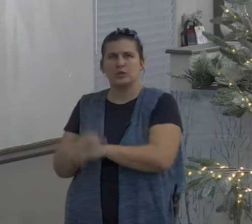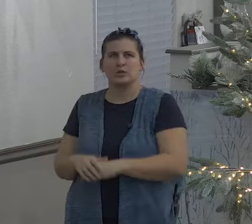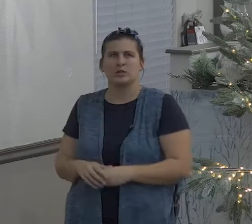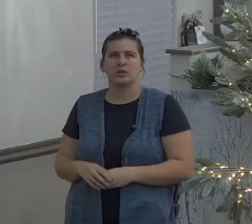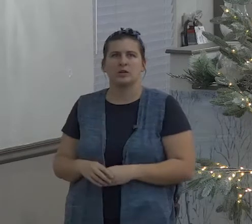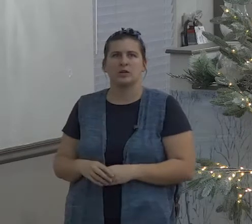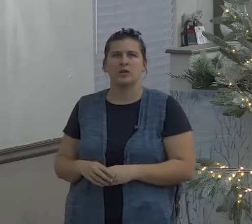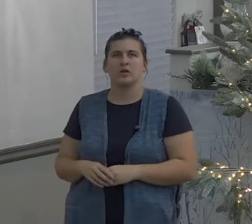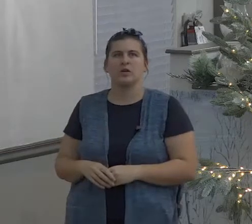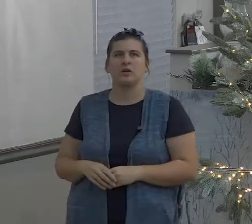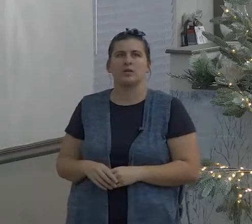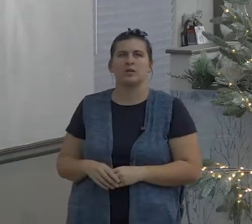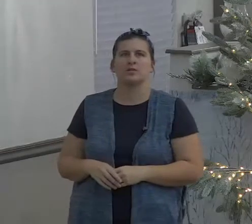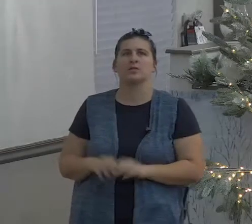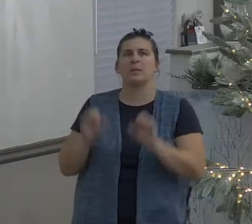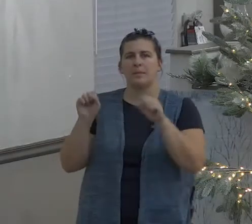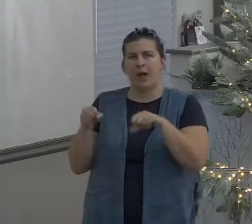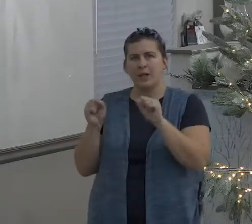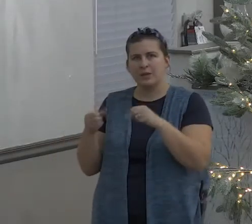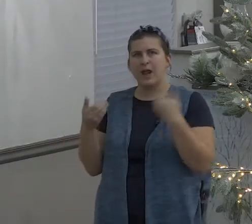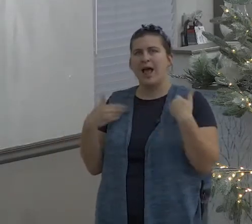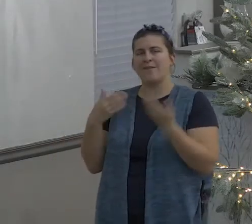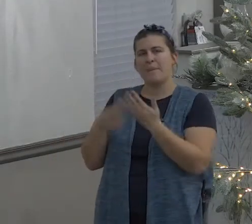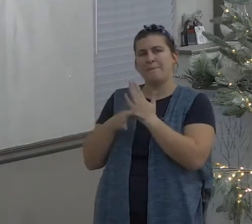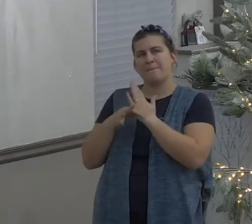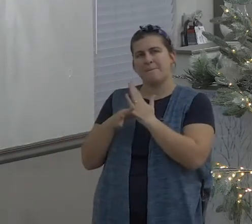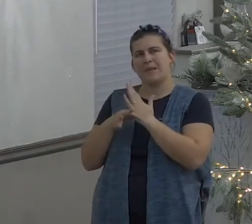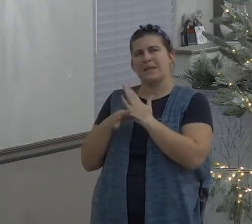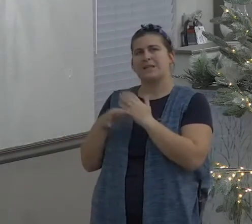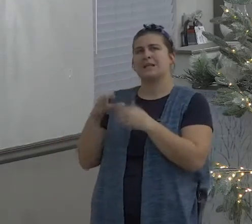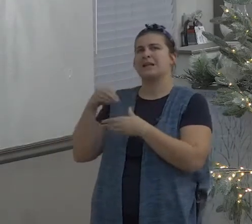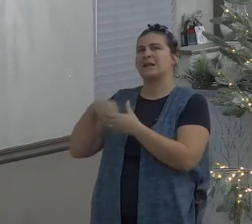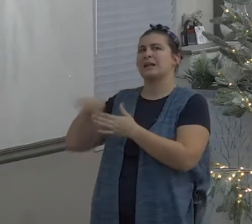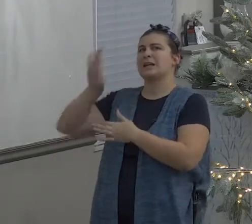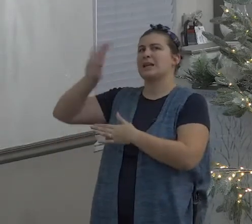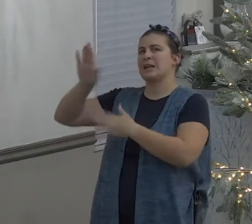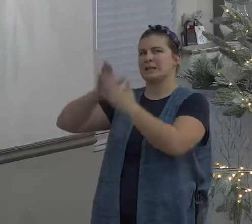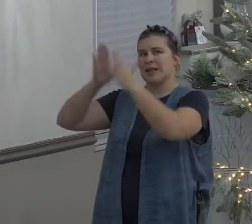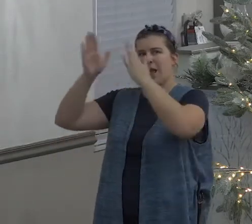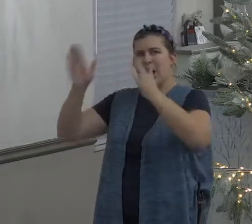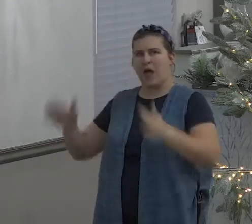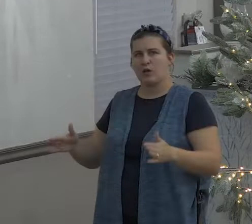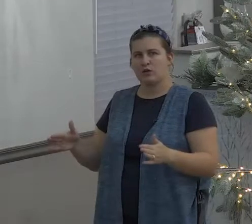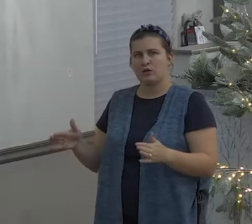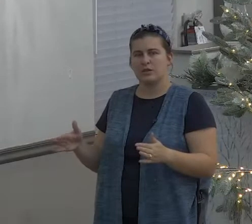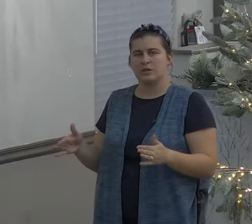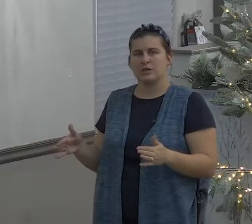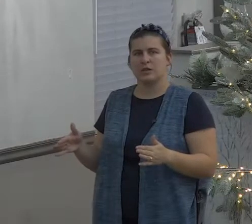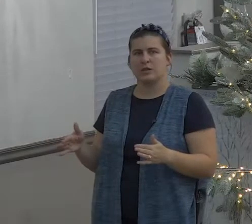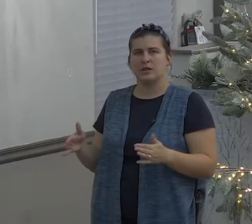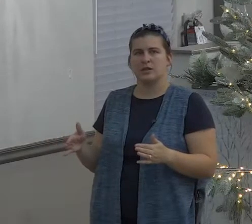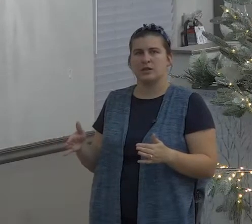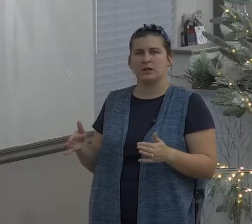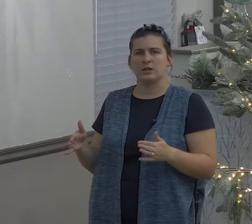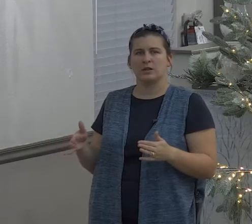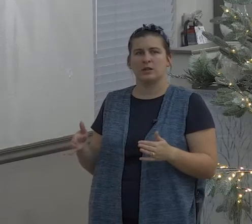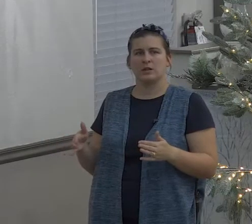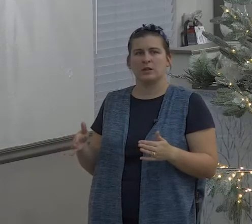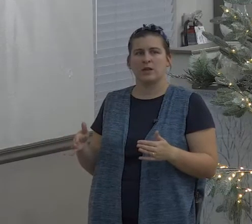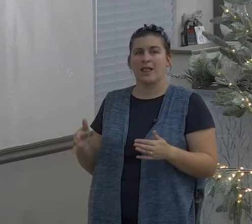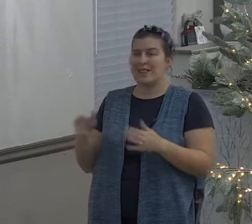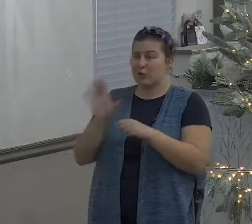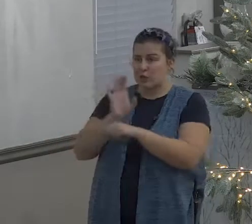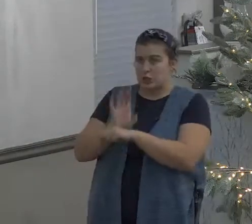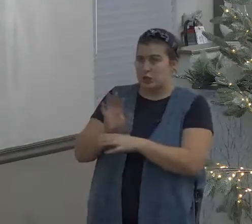contain the blessing look at it it says bring ye all the tithes into the store house that's the